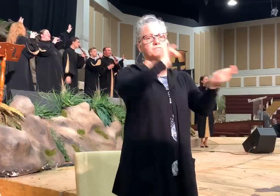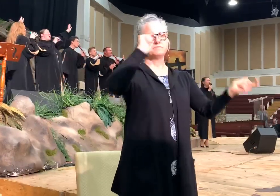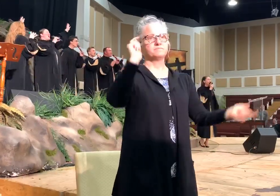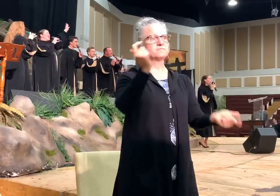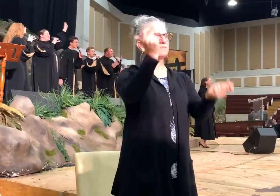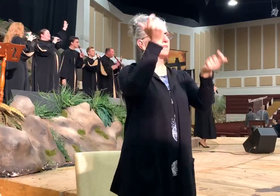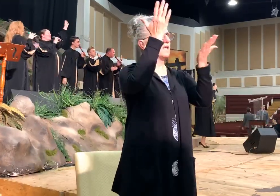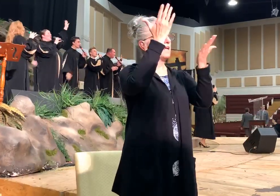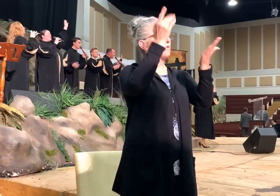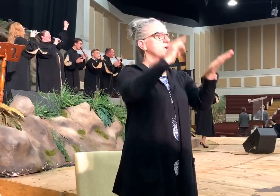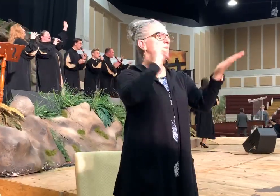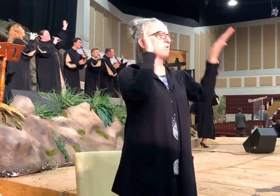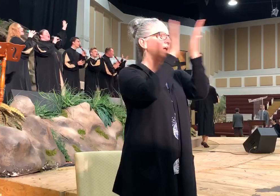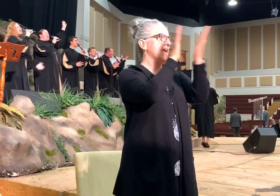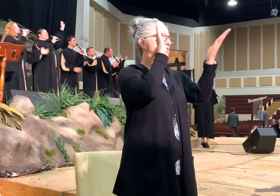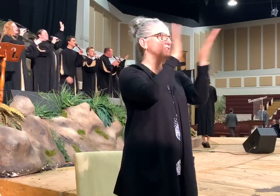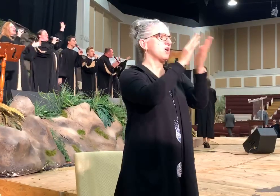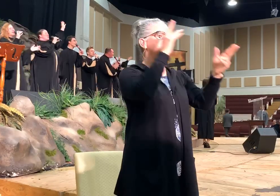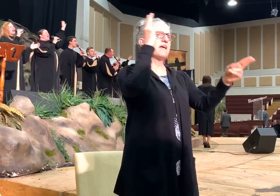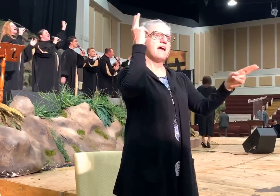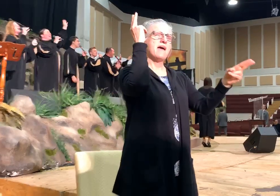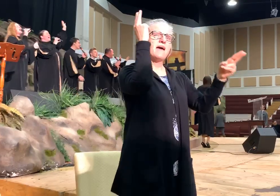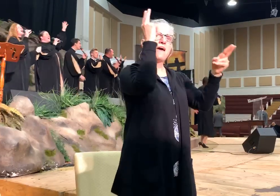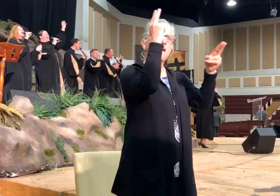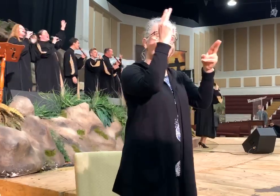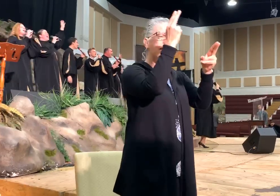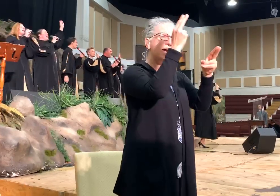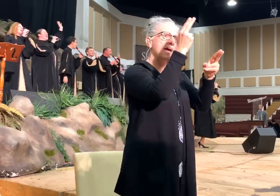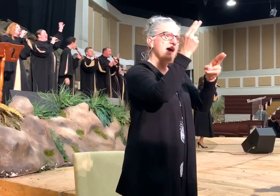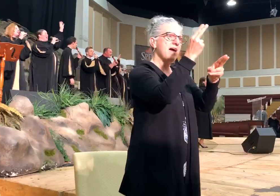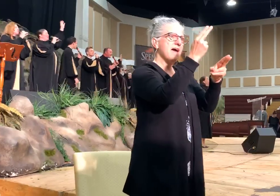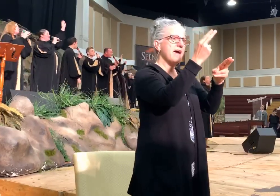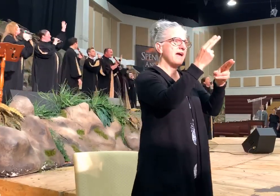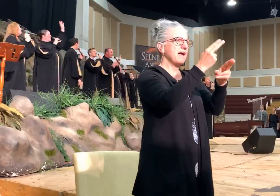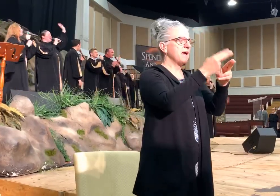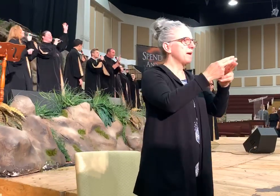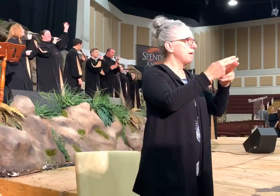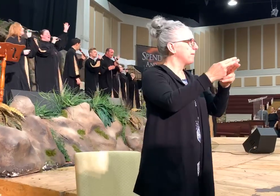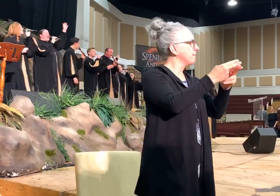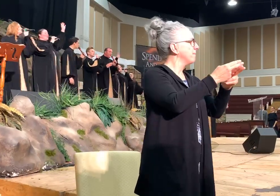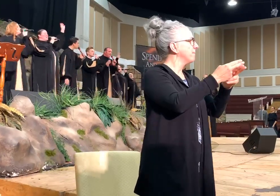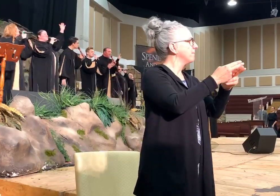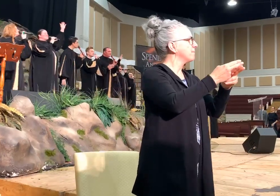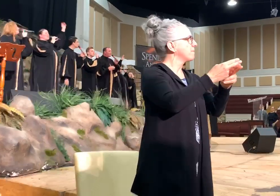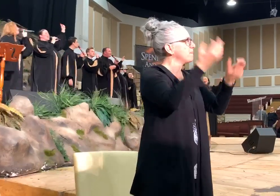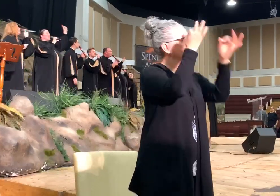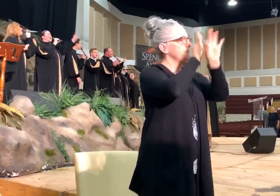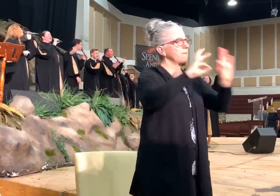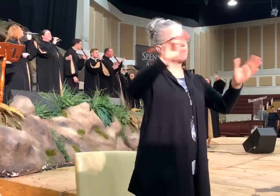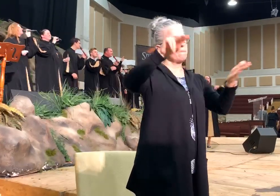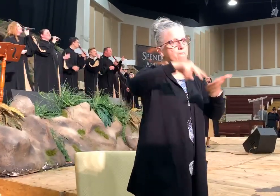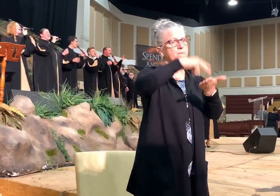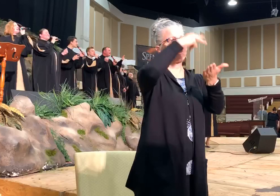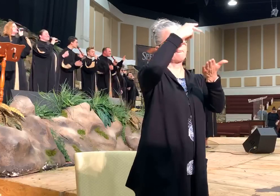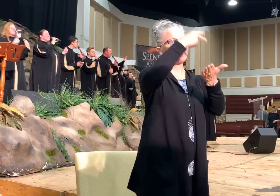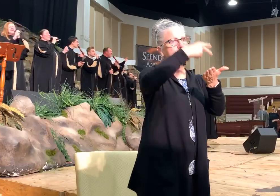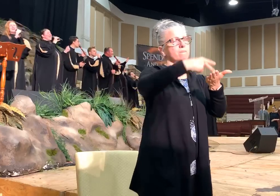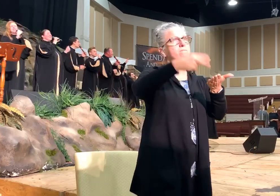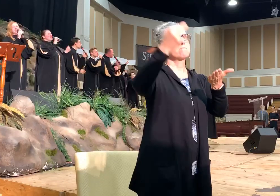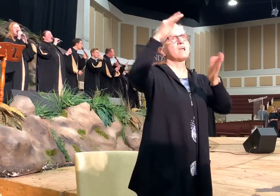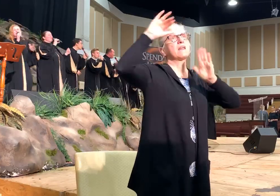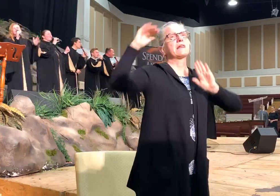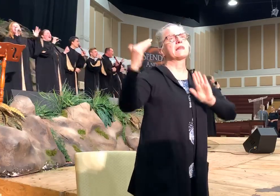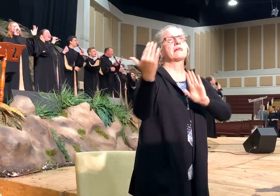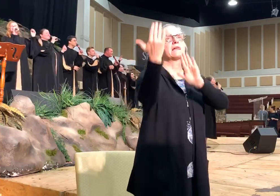are faithful We praise your name The praise to the Lord